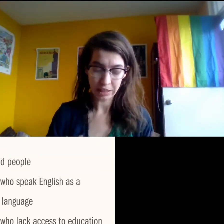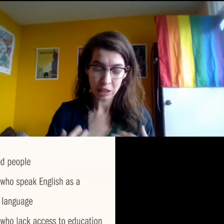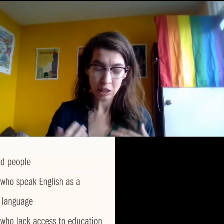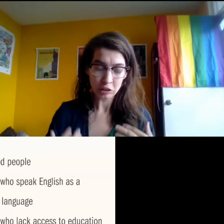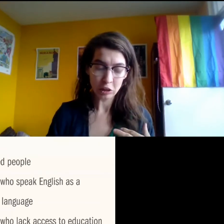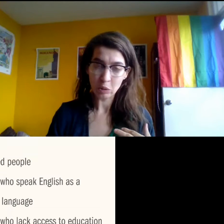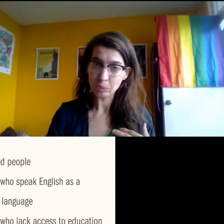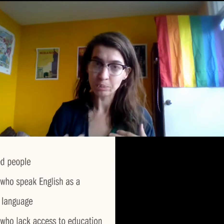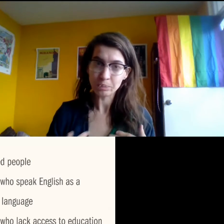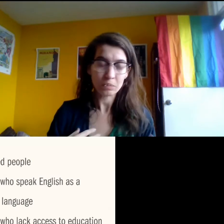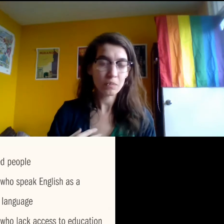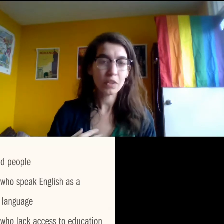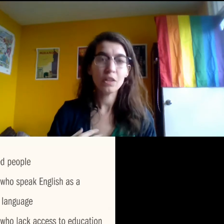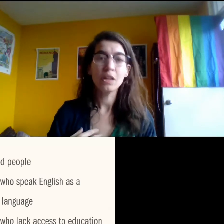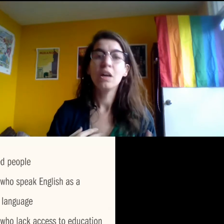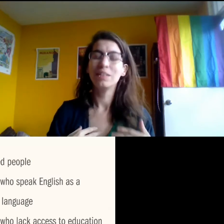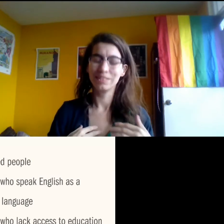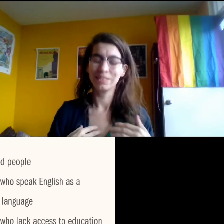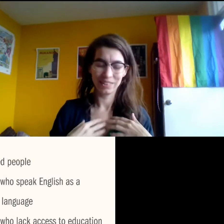community. So,